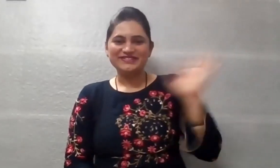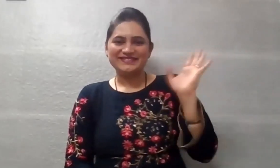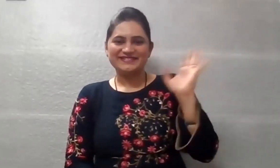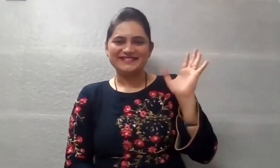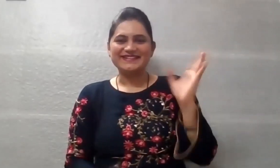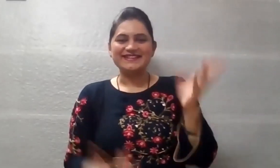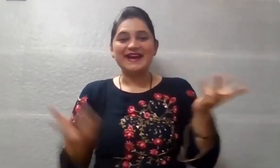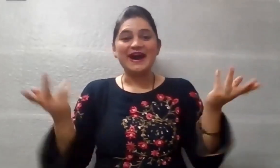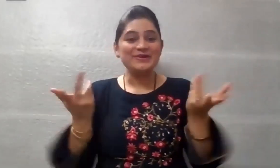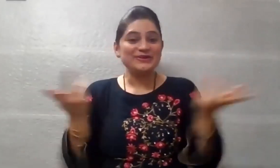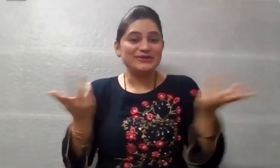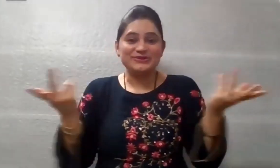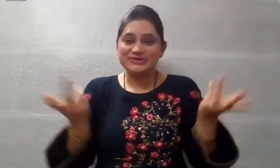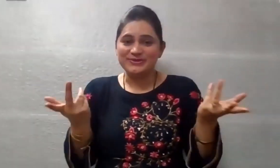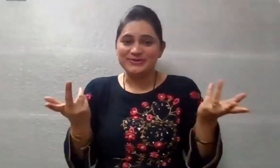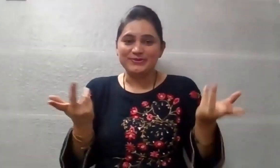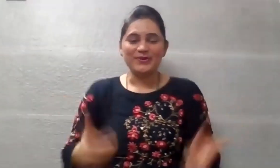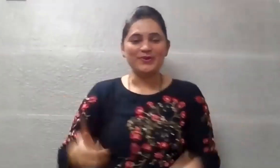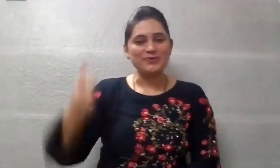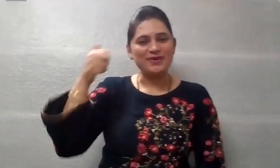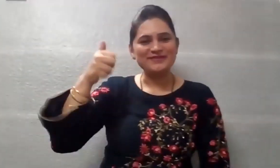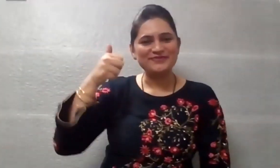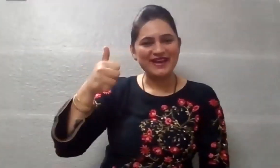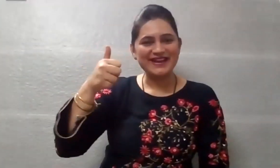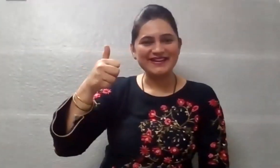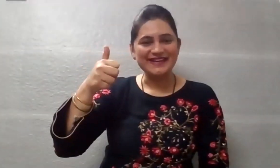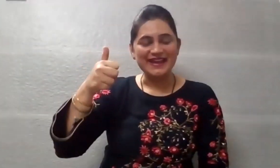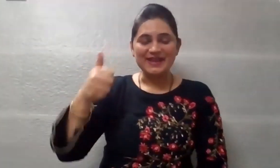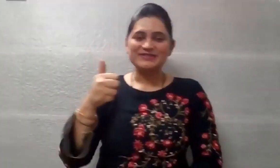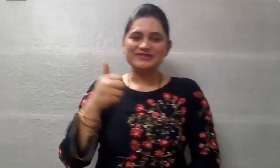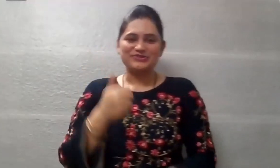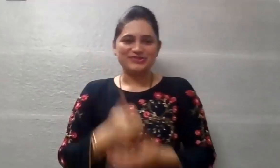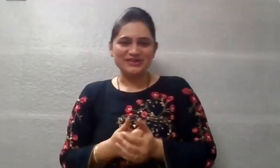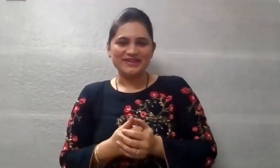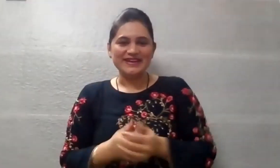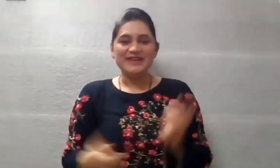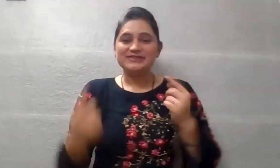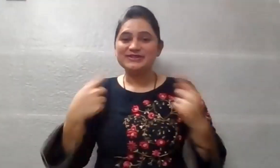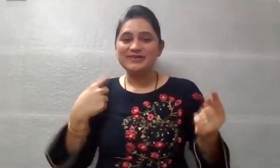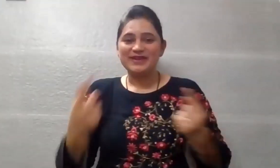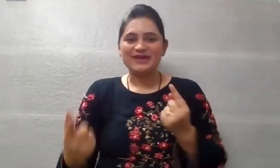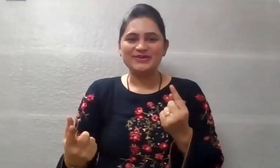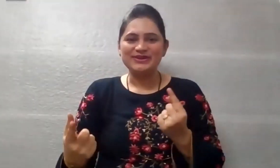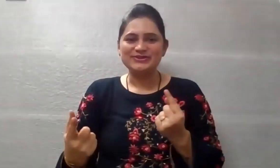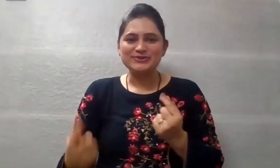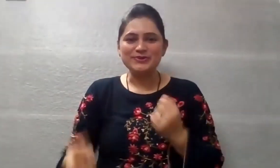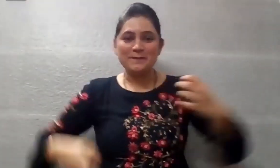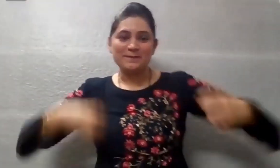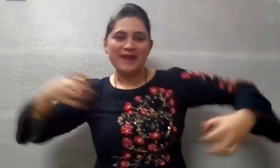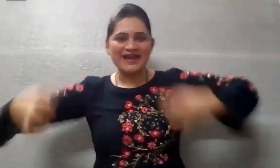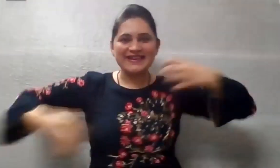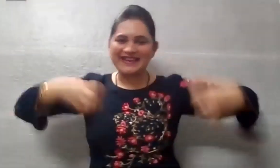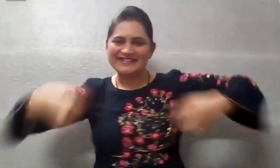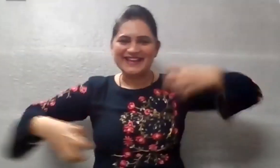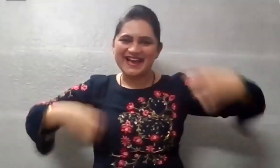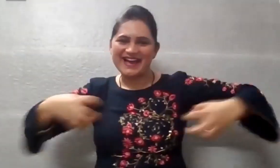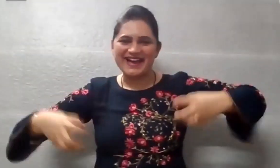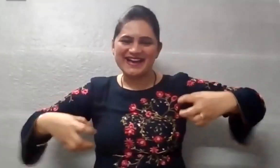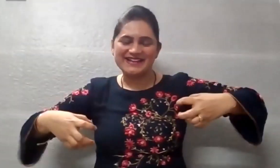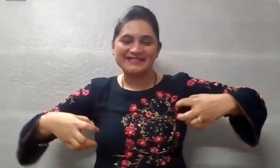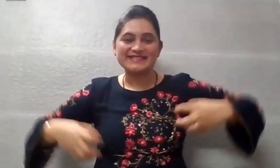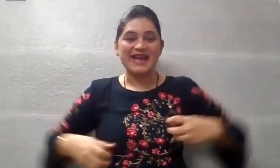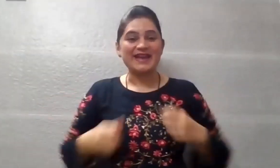Hello children! How do you do? Oh boy, fine! So children, today we are going to do monkey